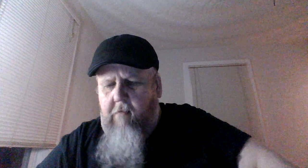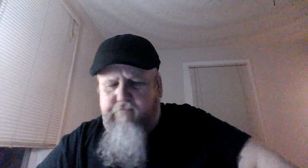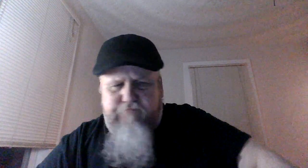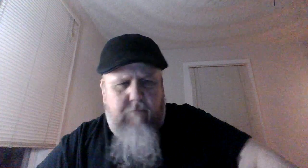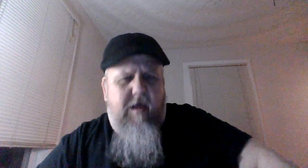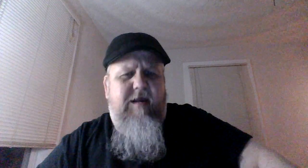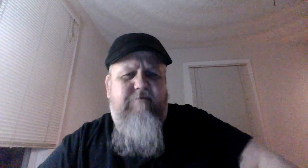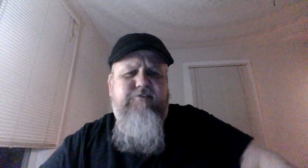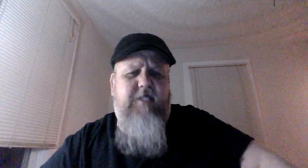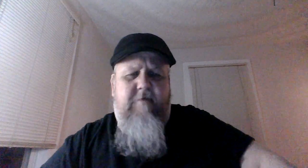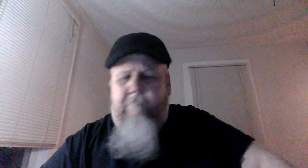I'd have to say